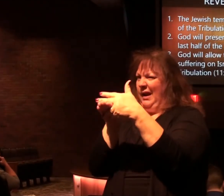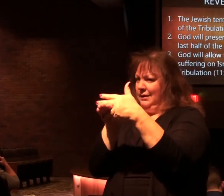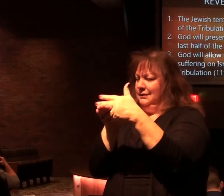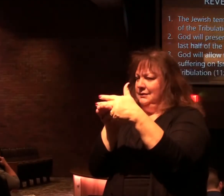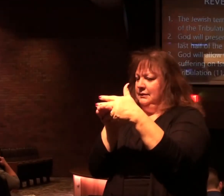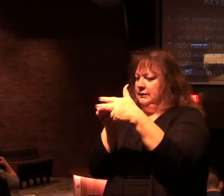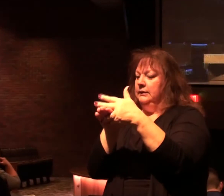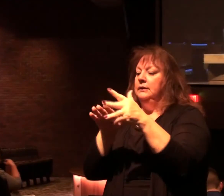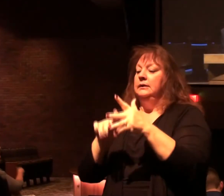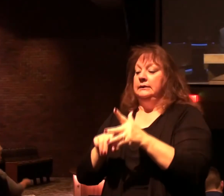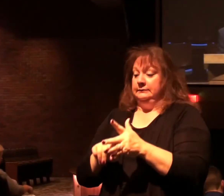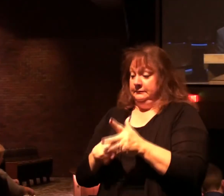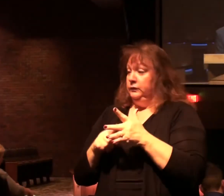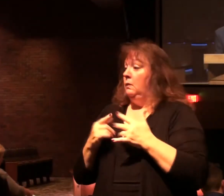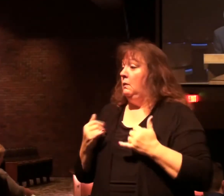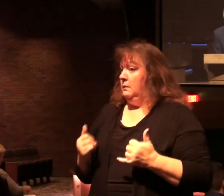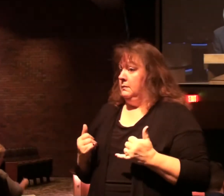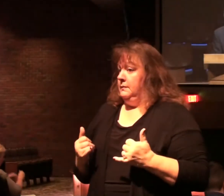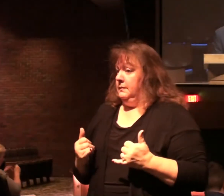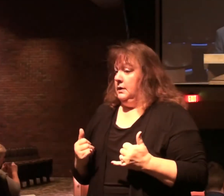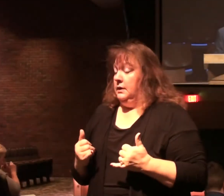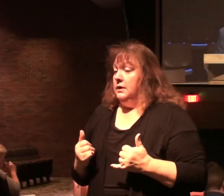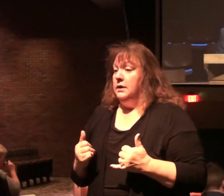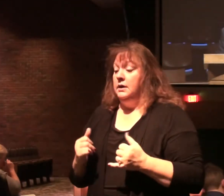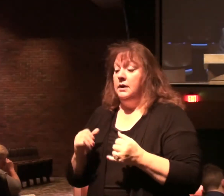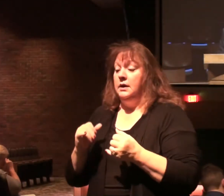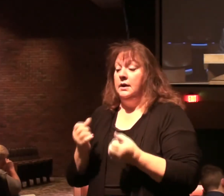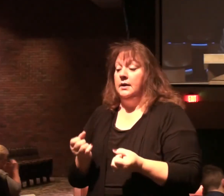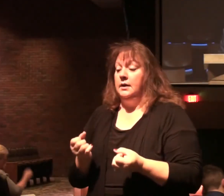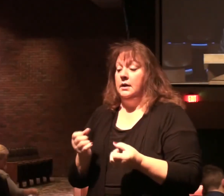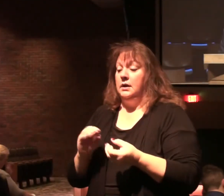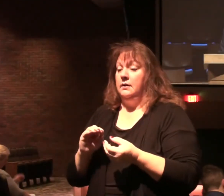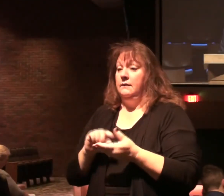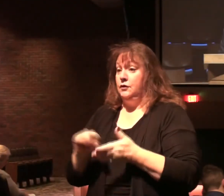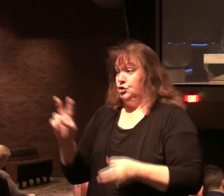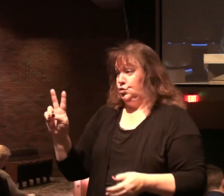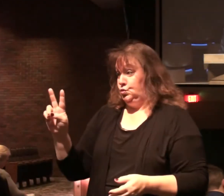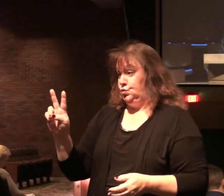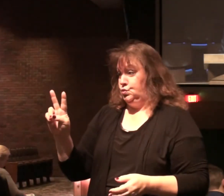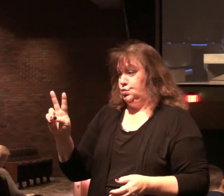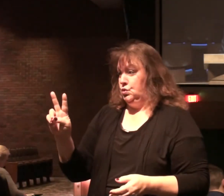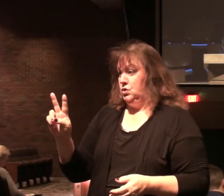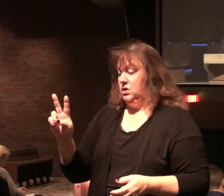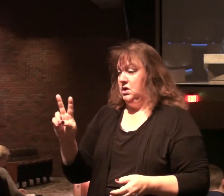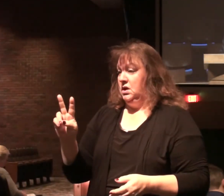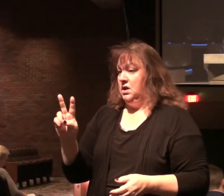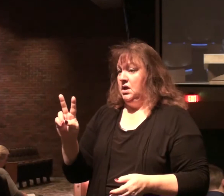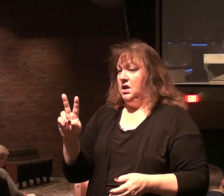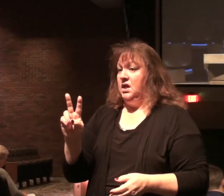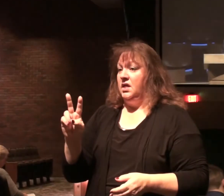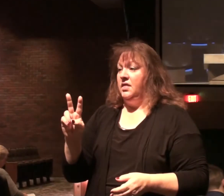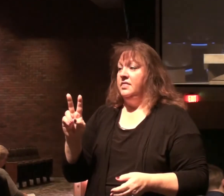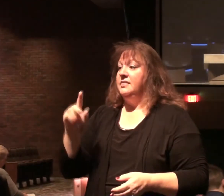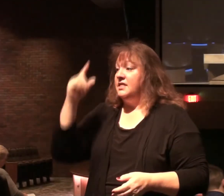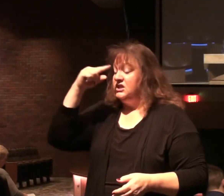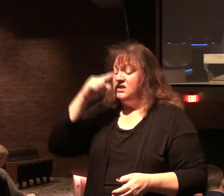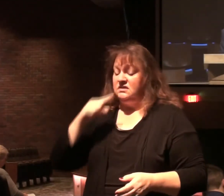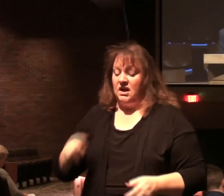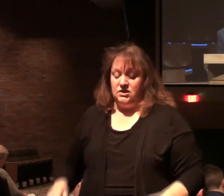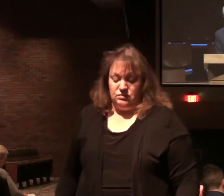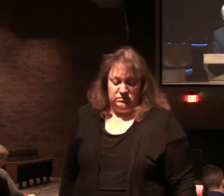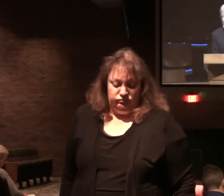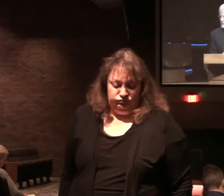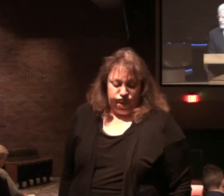Let's pick up. You'll note the number at the end of verse 2. They'll tread underfoot the holy city for